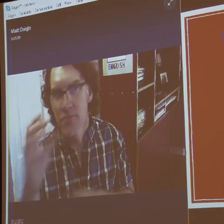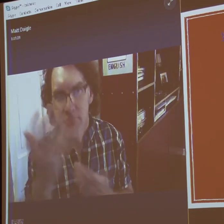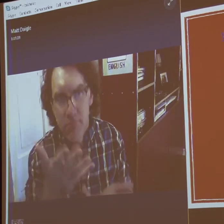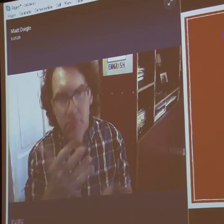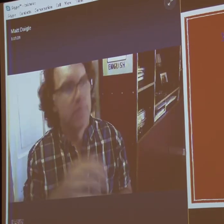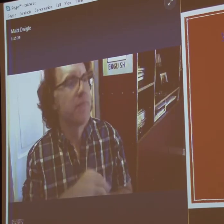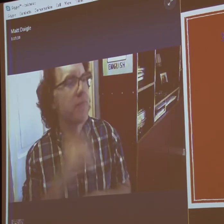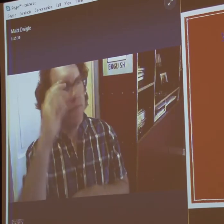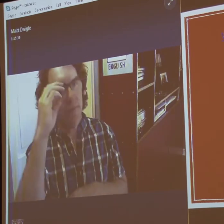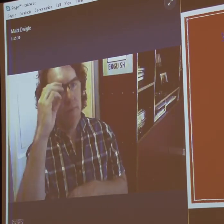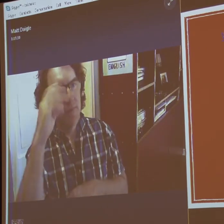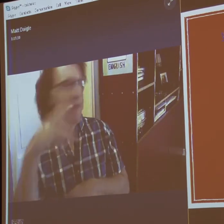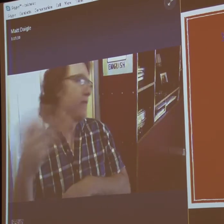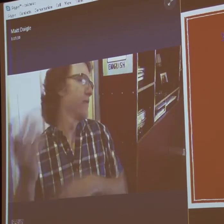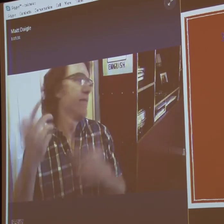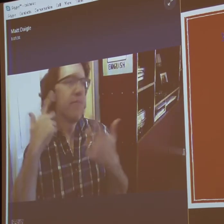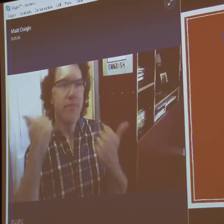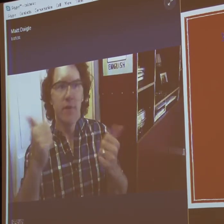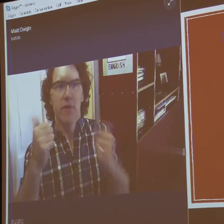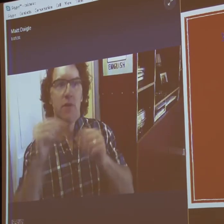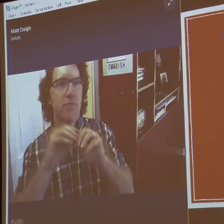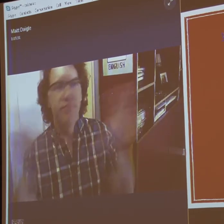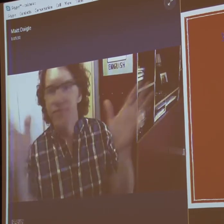forward slash thatdeafguycomic.